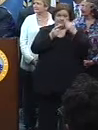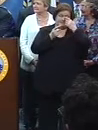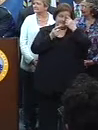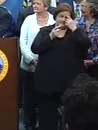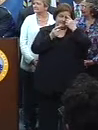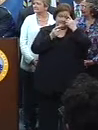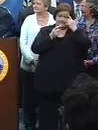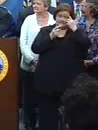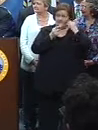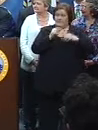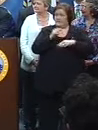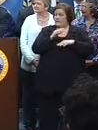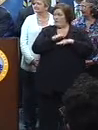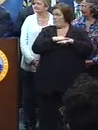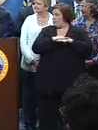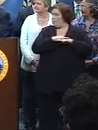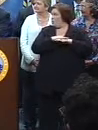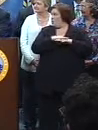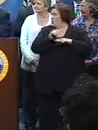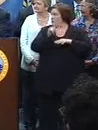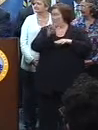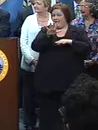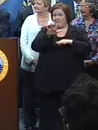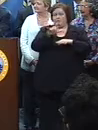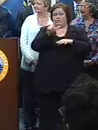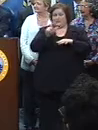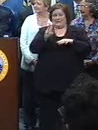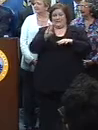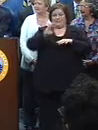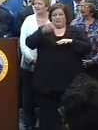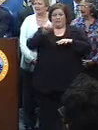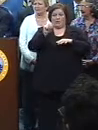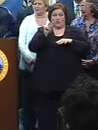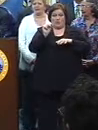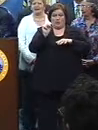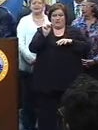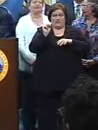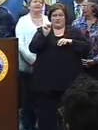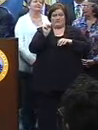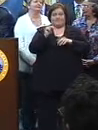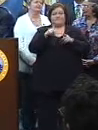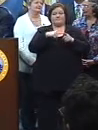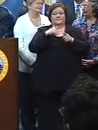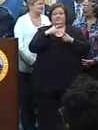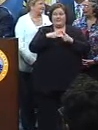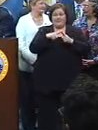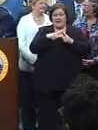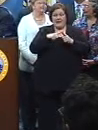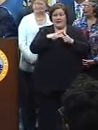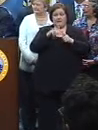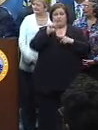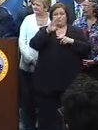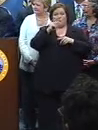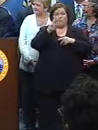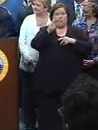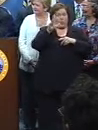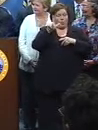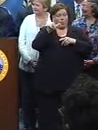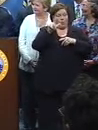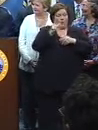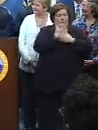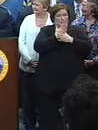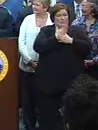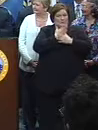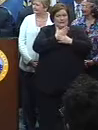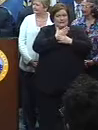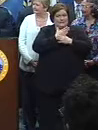It's on the 25th and 26th of January. And then there's a Super Bowl in between.